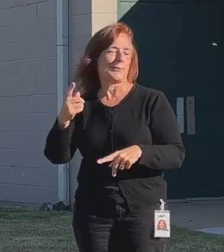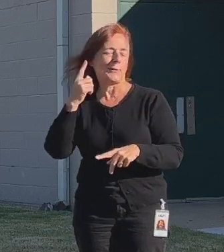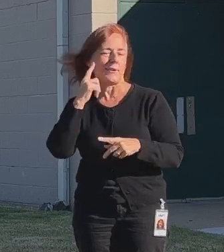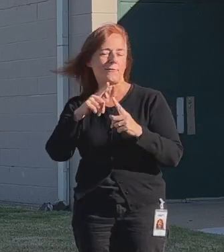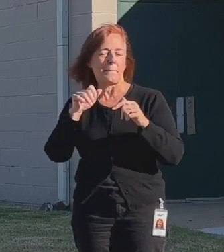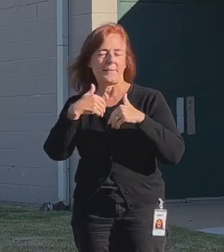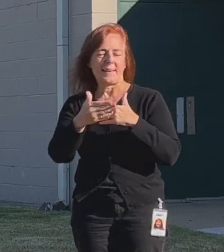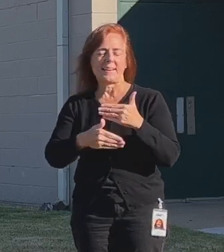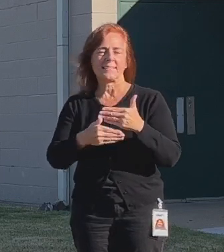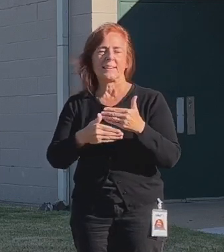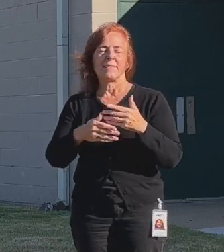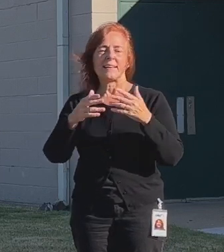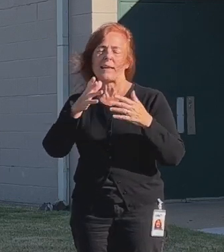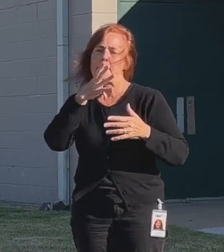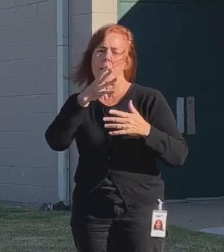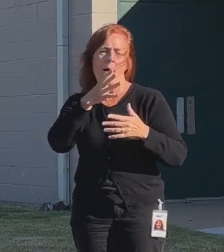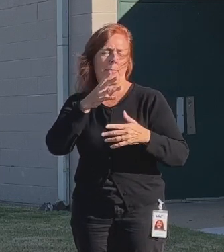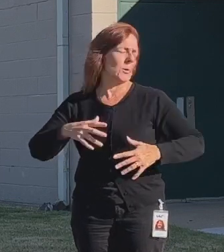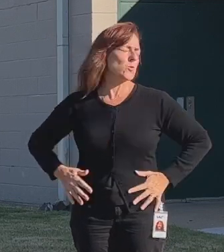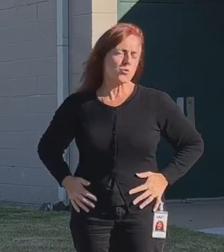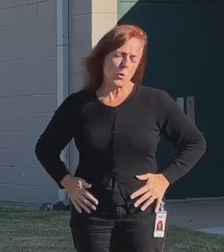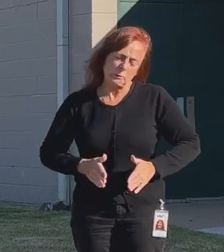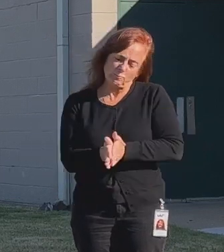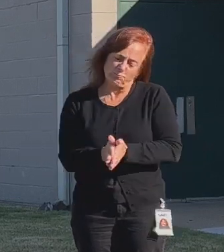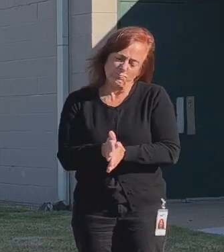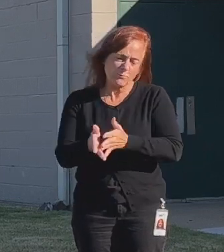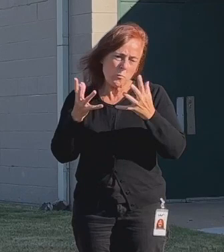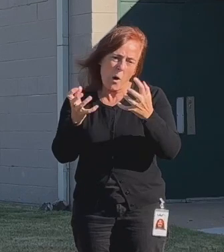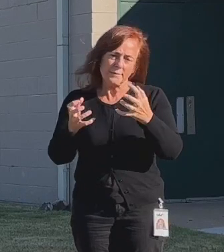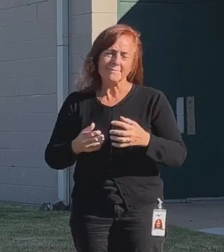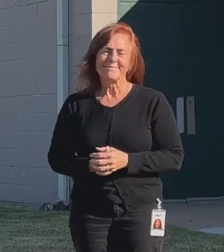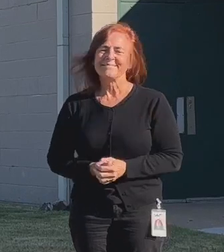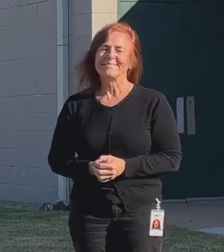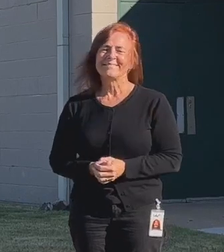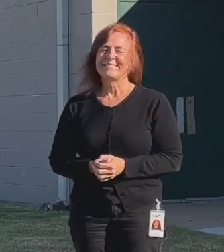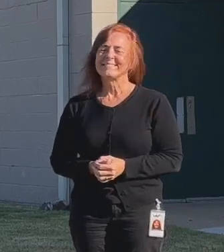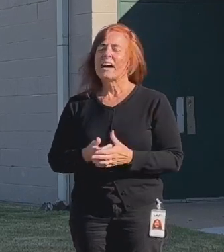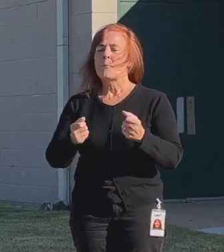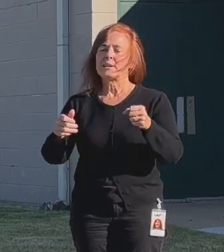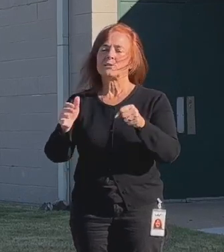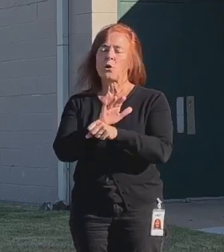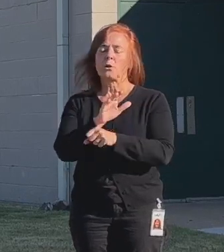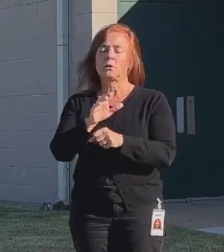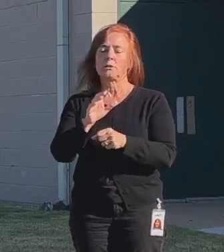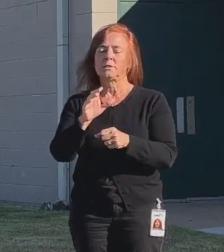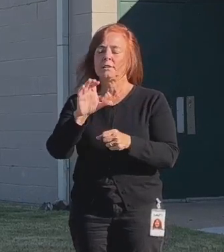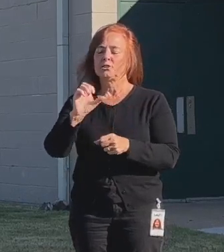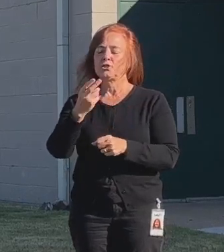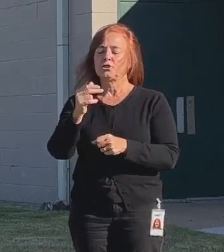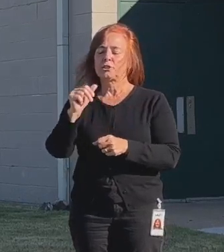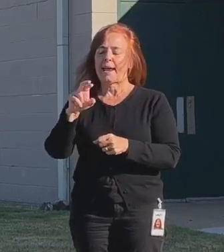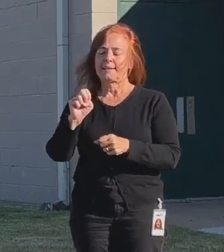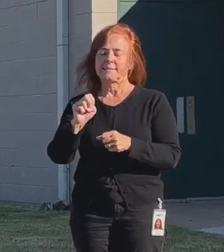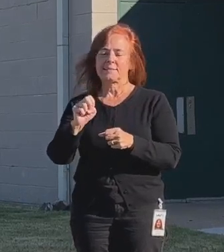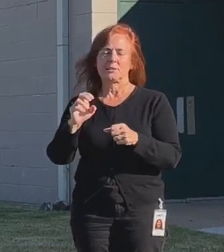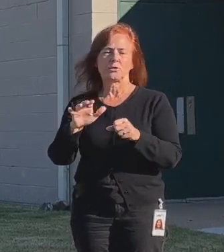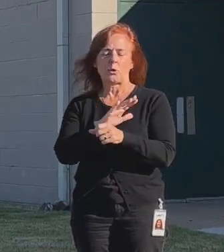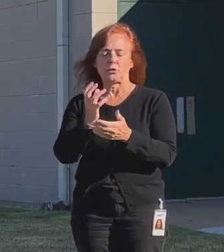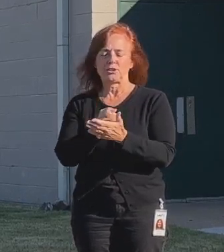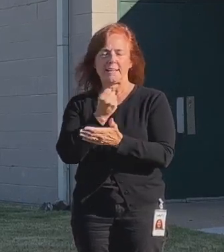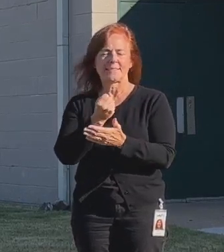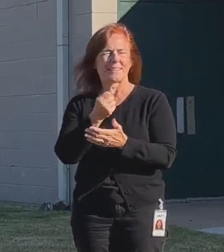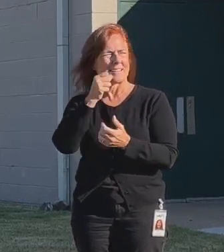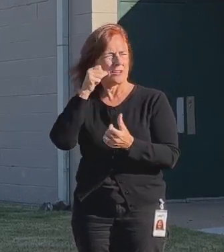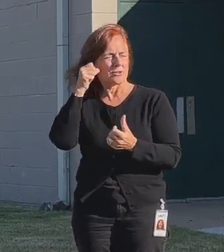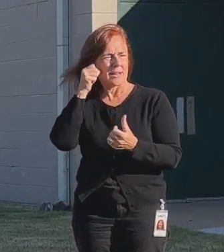next, and that's a determined mom. I want to total chance yesterday in